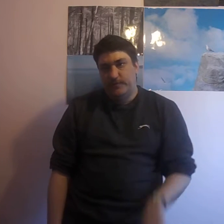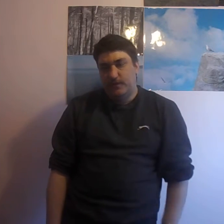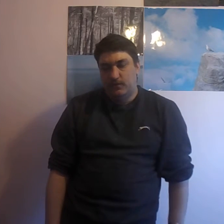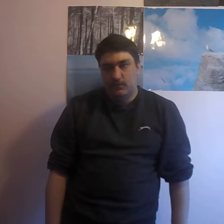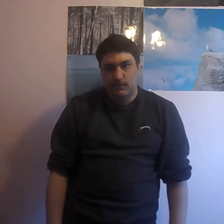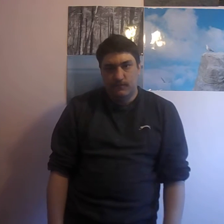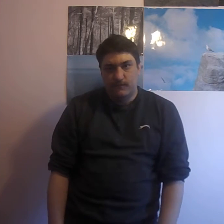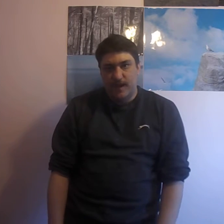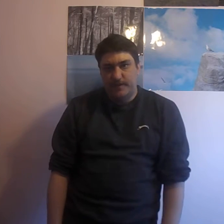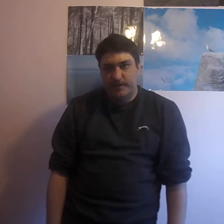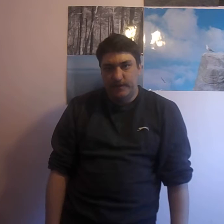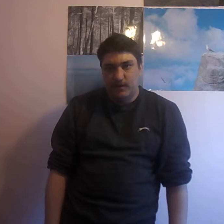ranted enough.